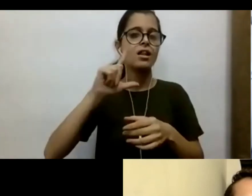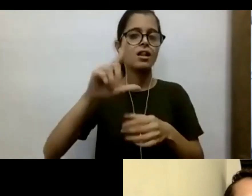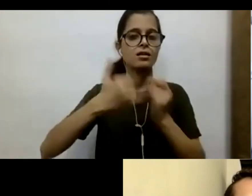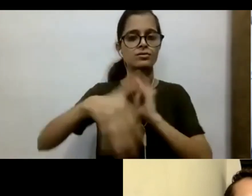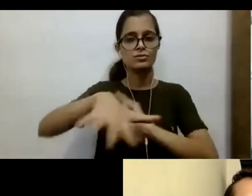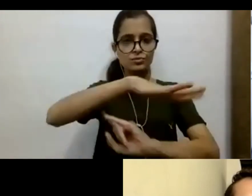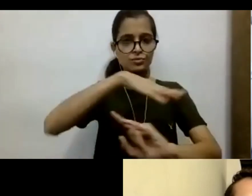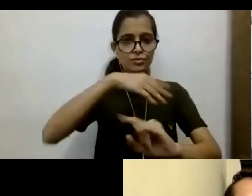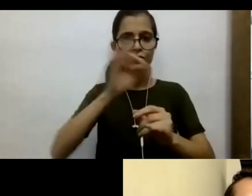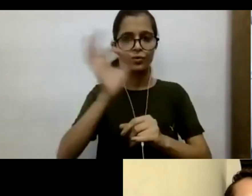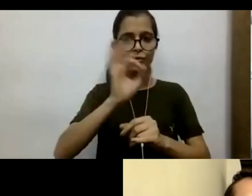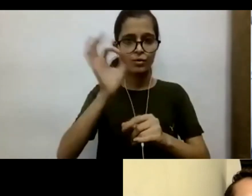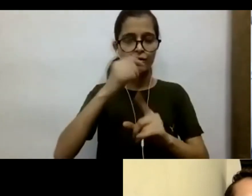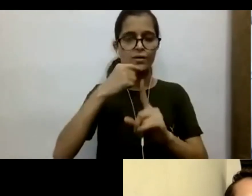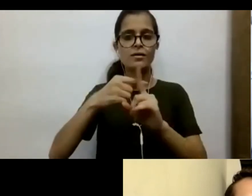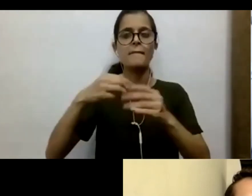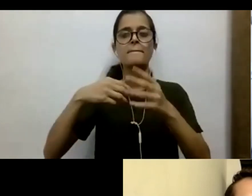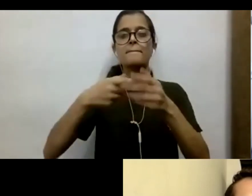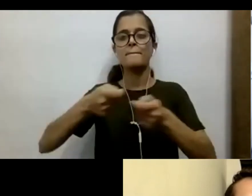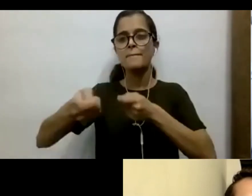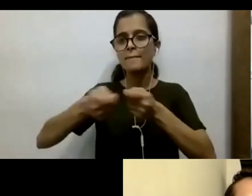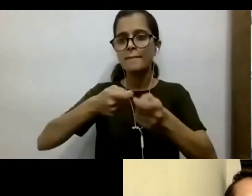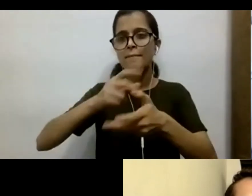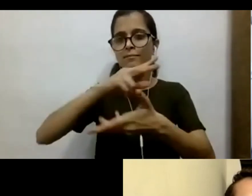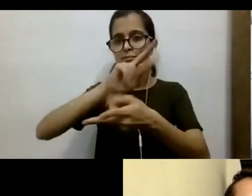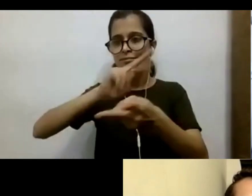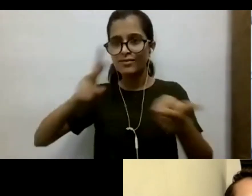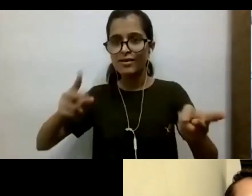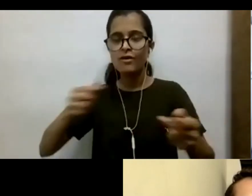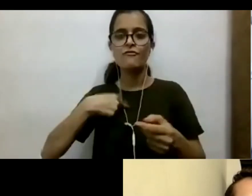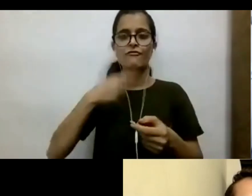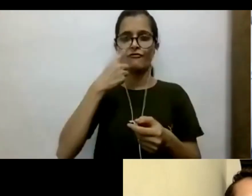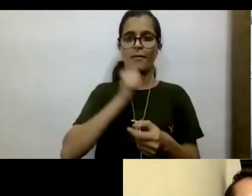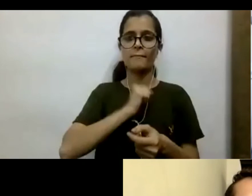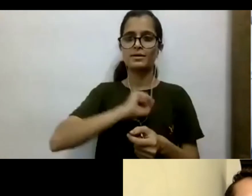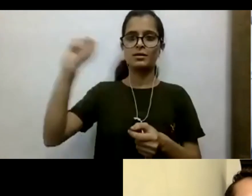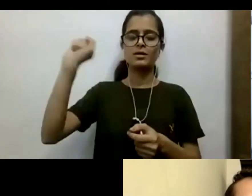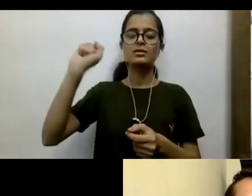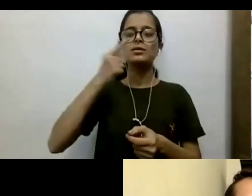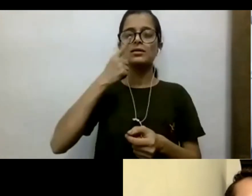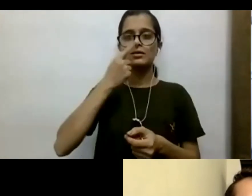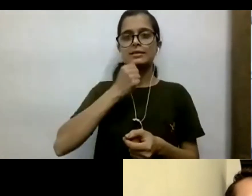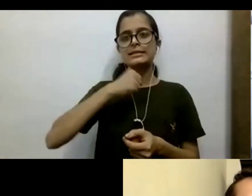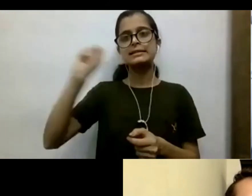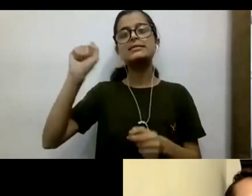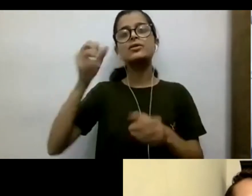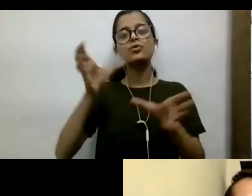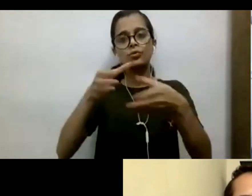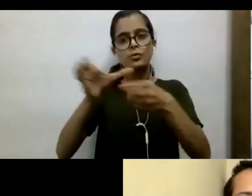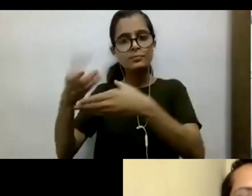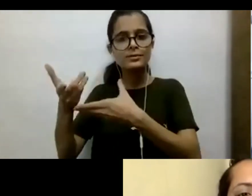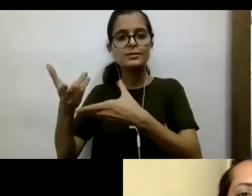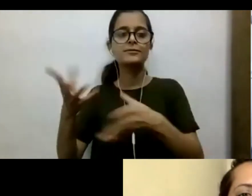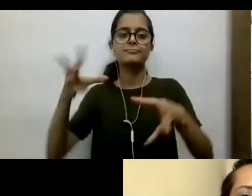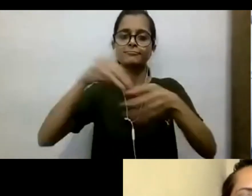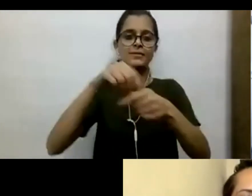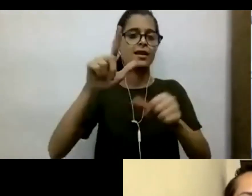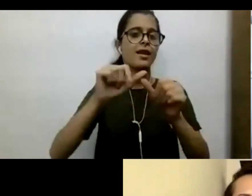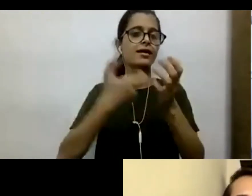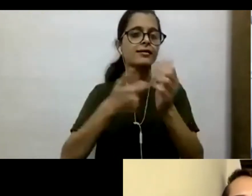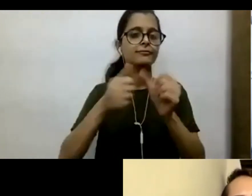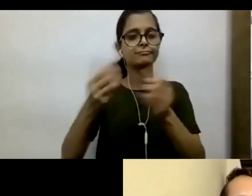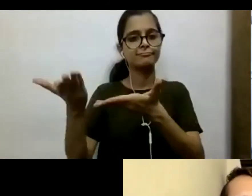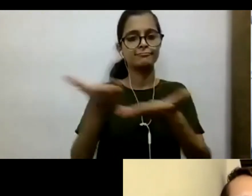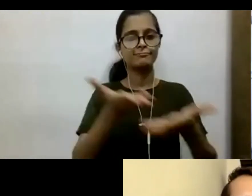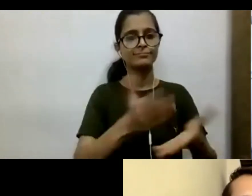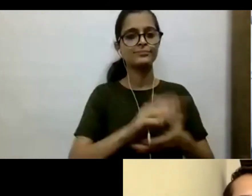businesses, and human rights initiatives, and intersectional feminist groups on issue basis. Lara? Thank you so much,